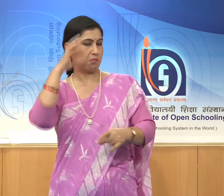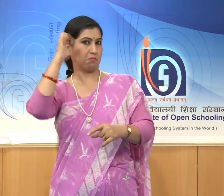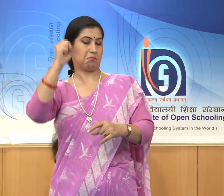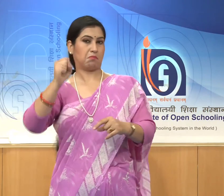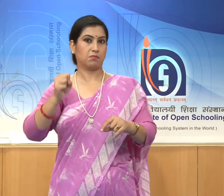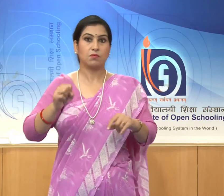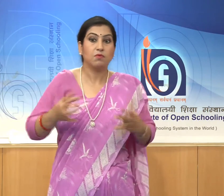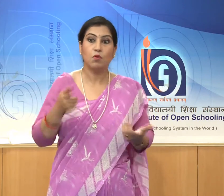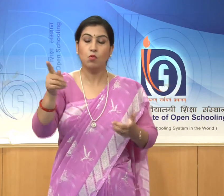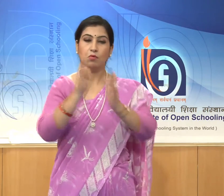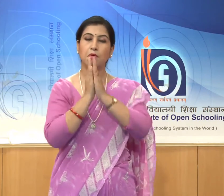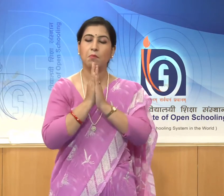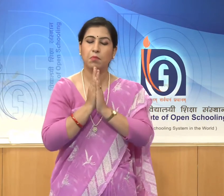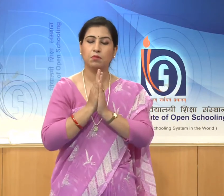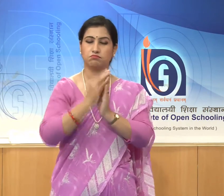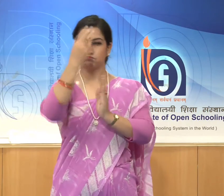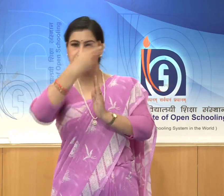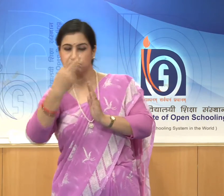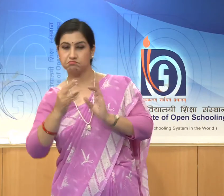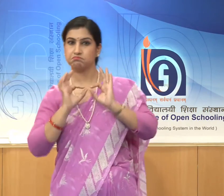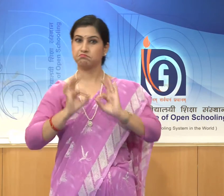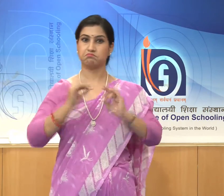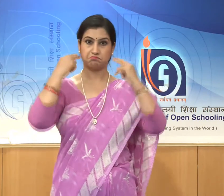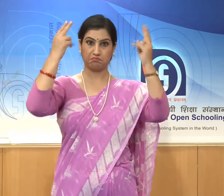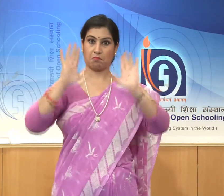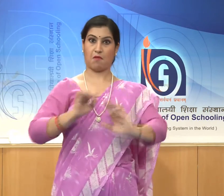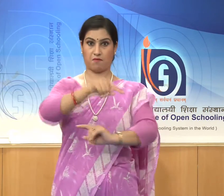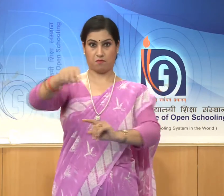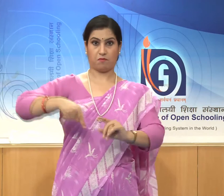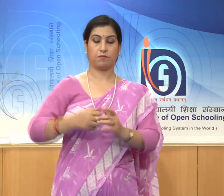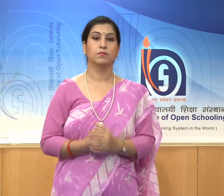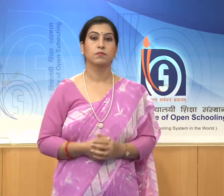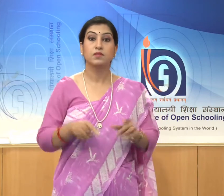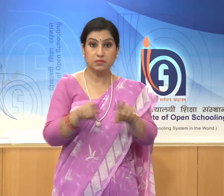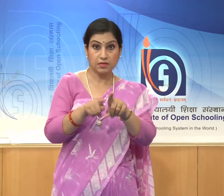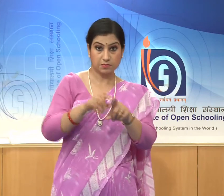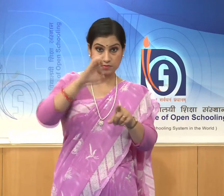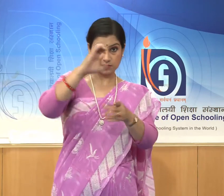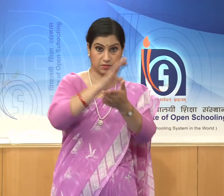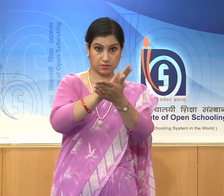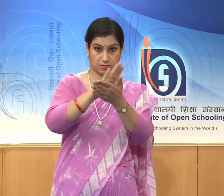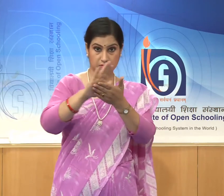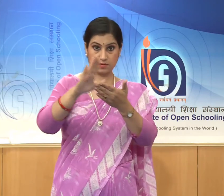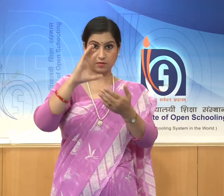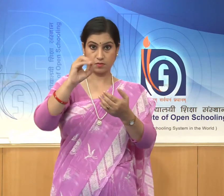for their temple projects. Chola artists excelled